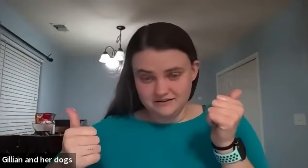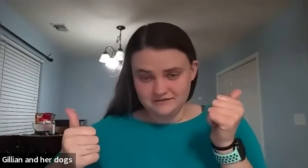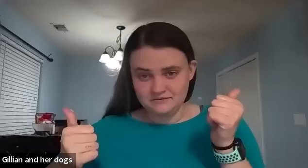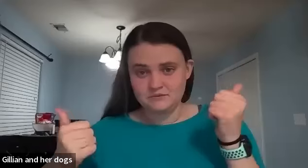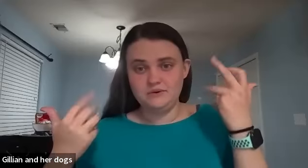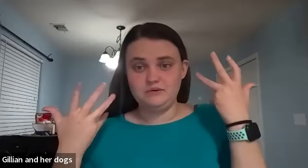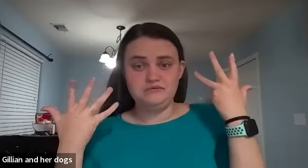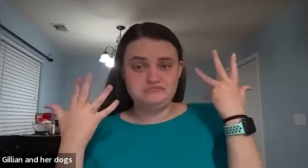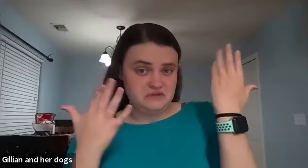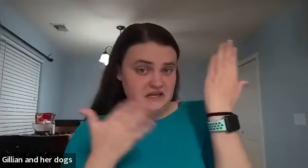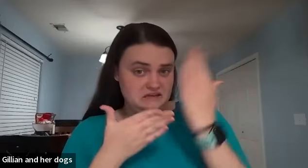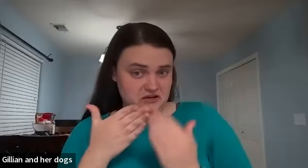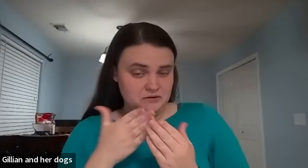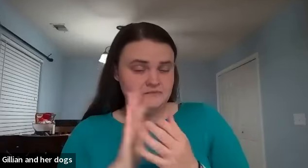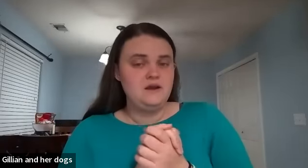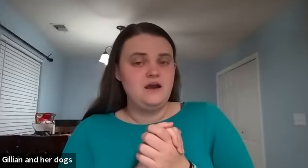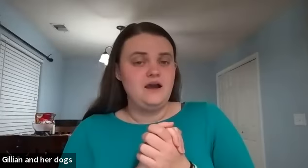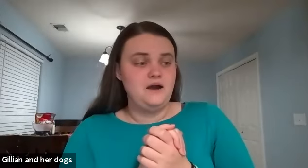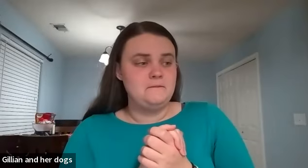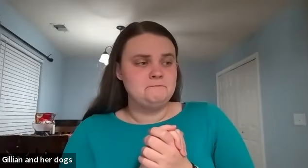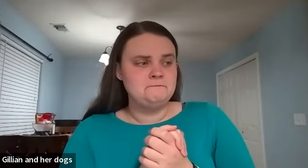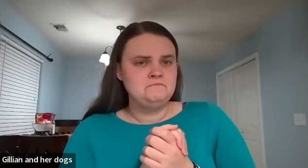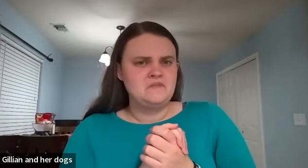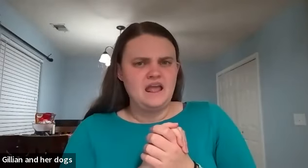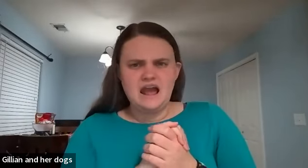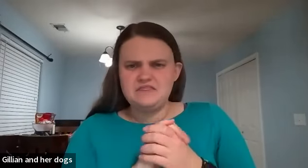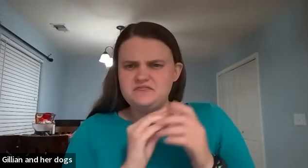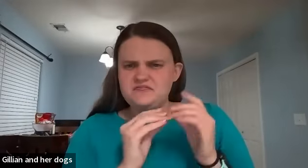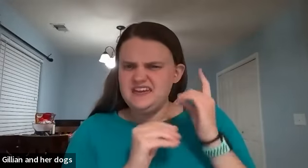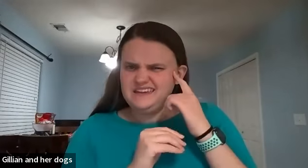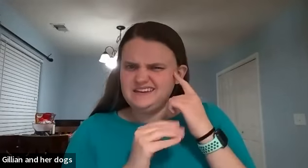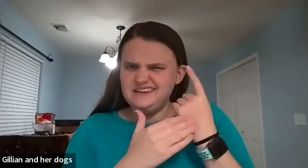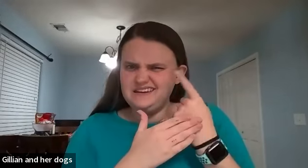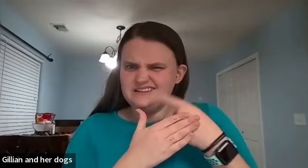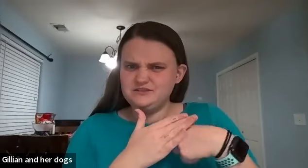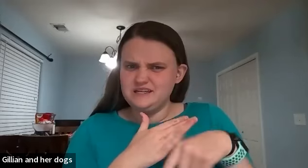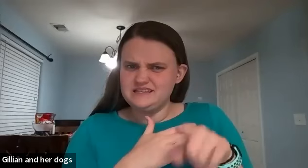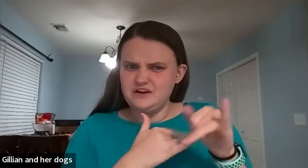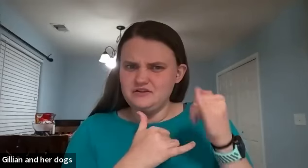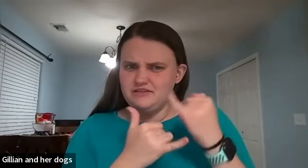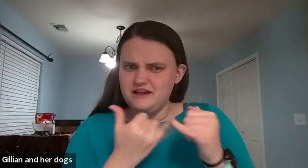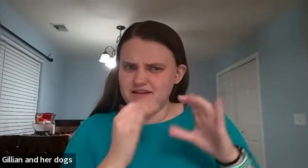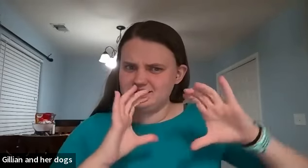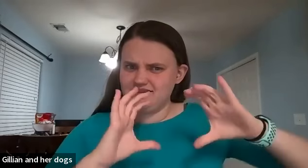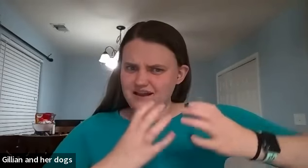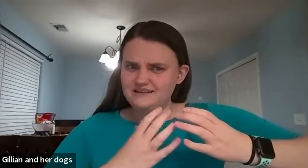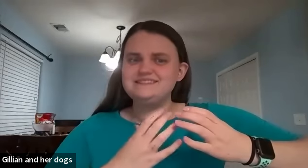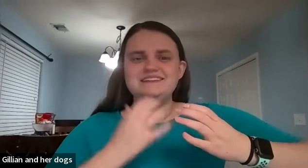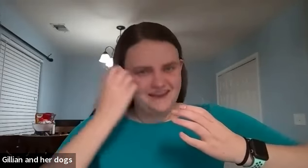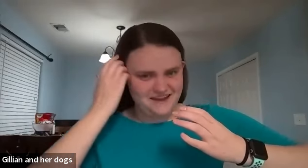we will end here um i think next week is that our last class yeah